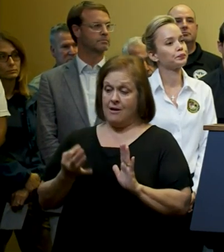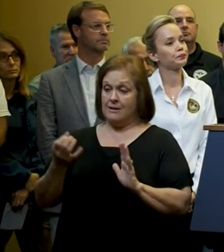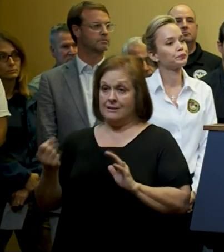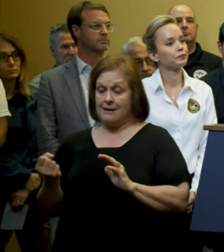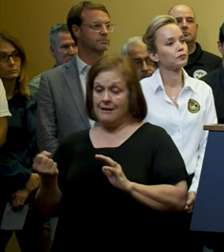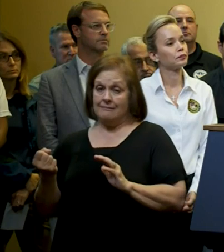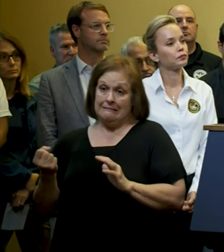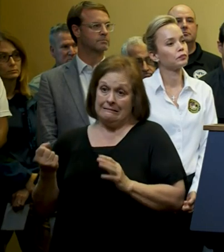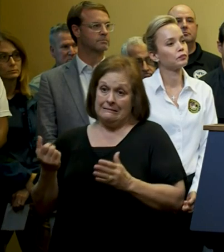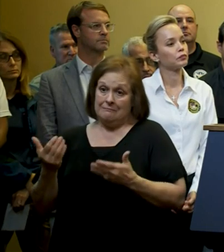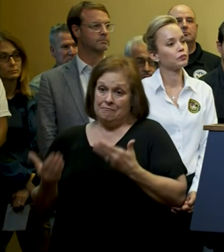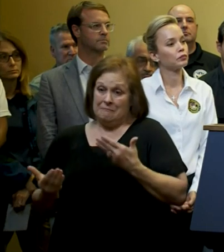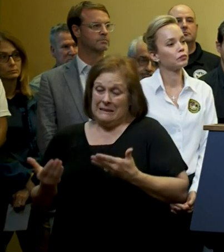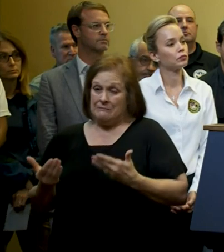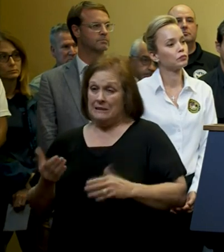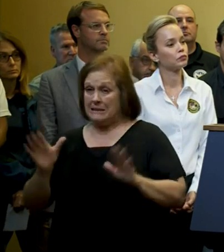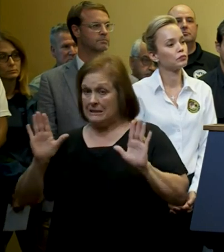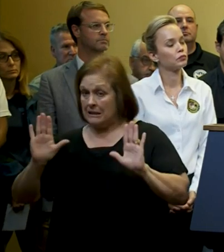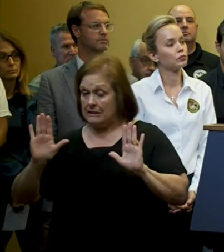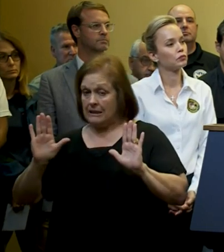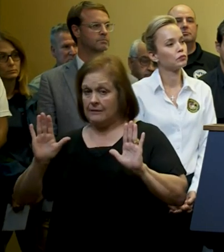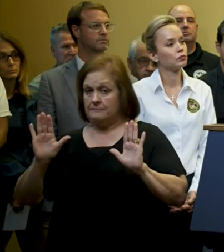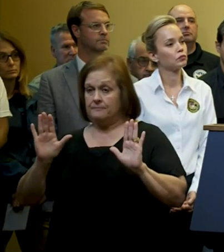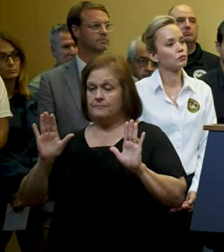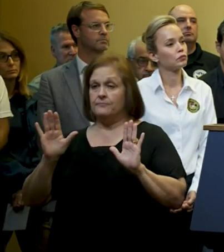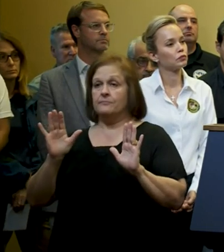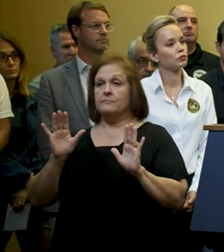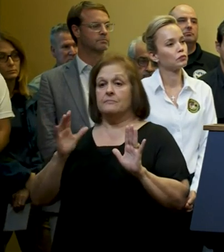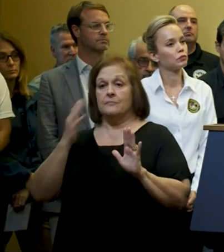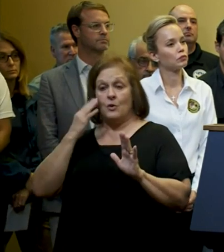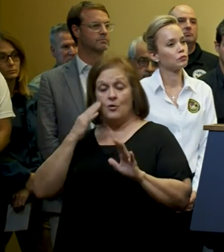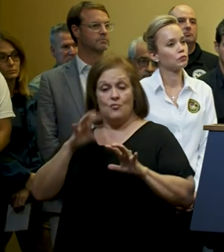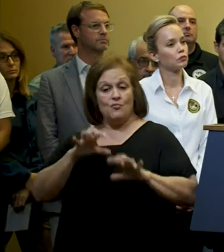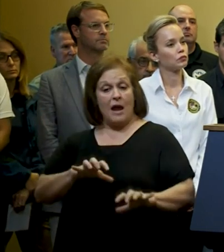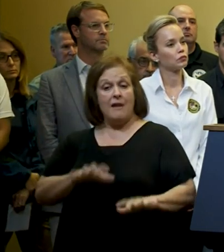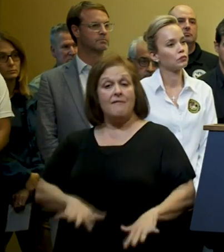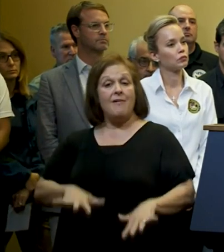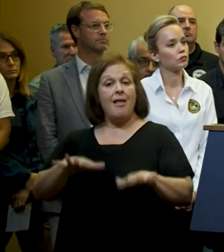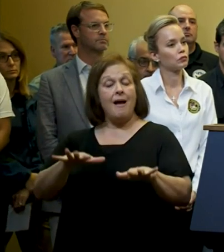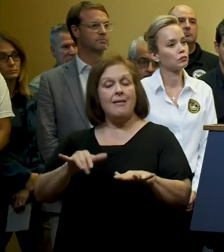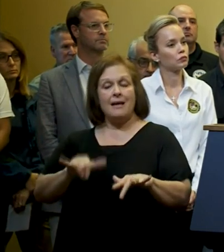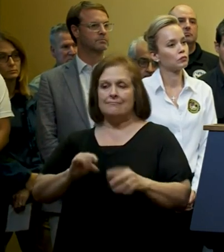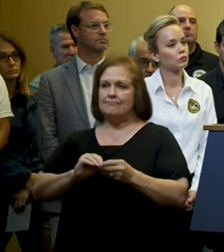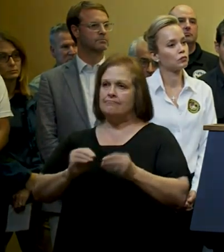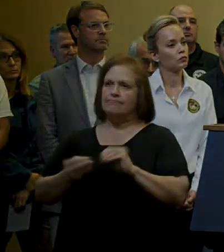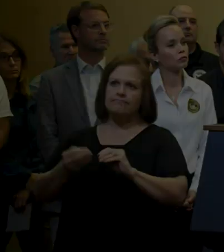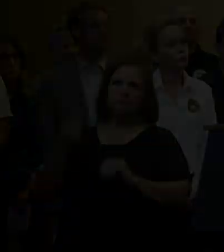Saturday, and maybe even lingering into Sunday. Again, rainfall and flooding is going to be the number one threat with this.